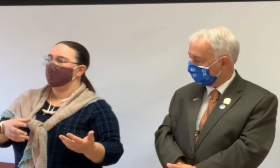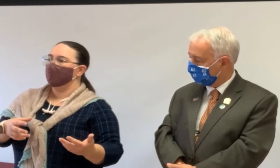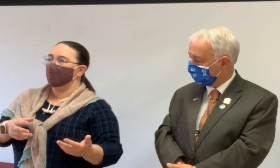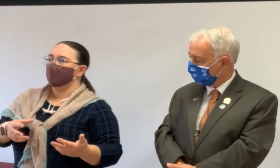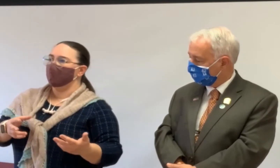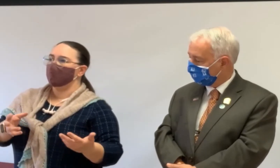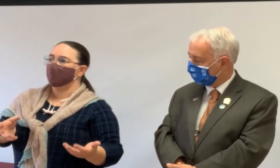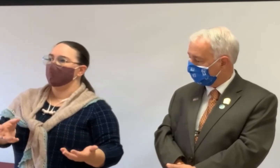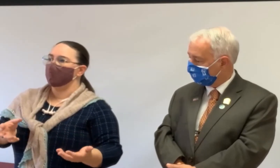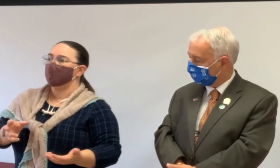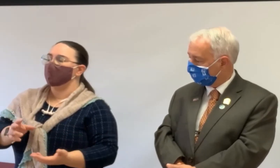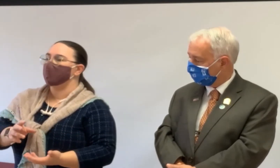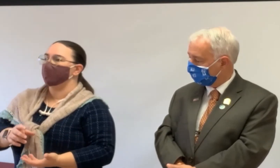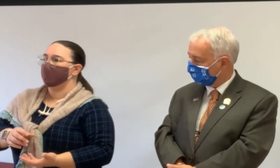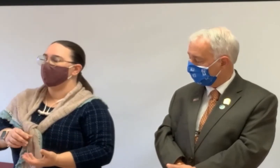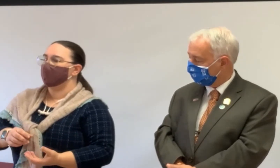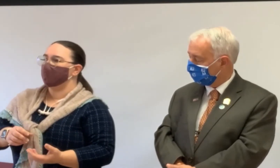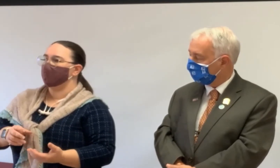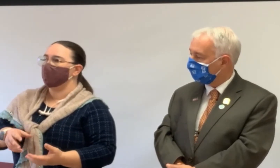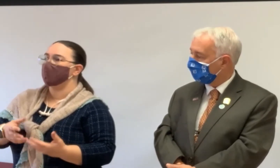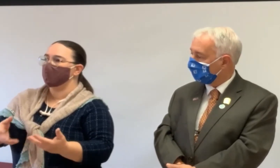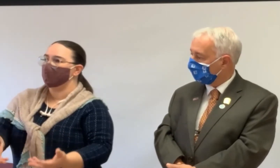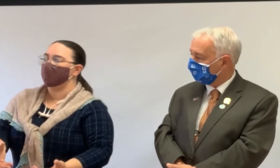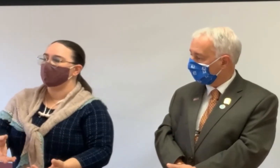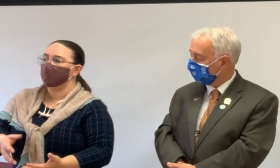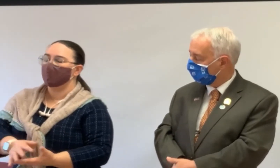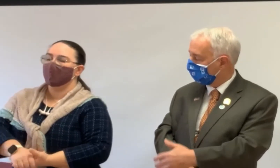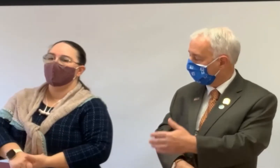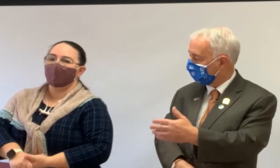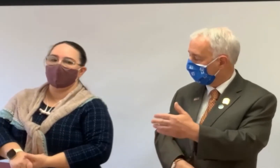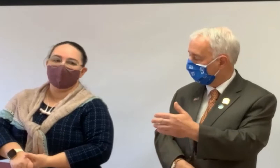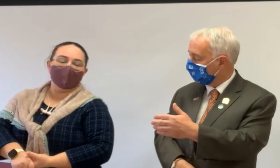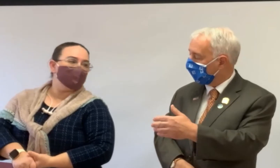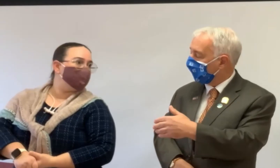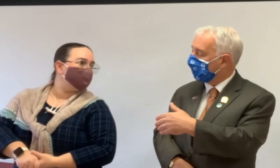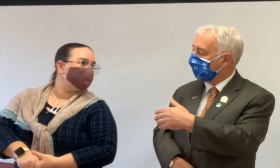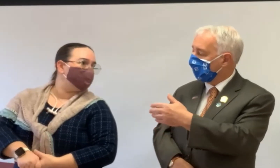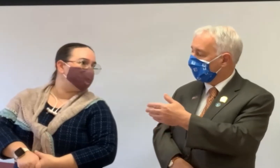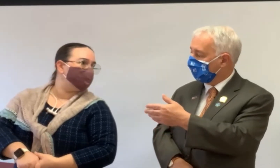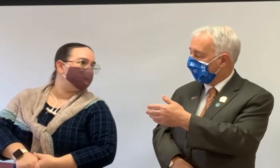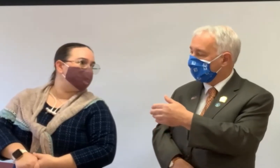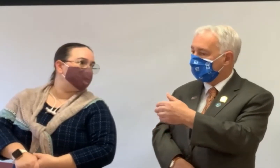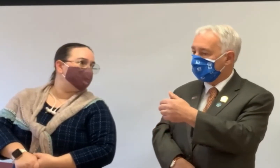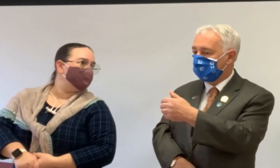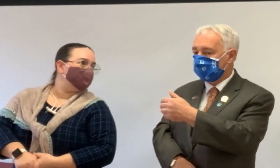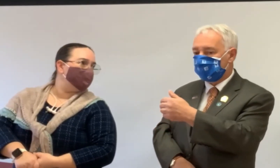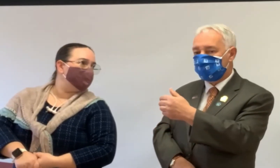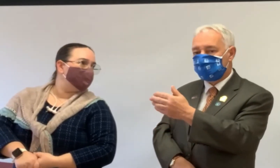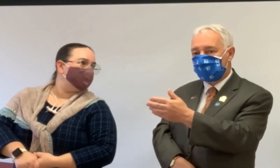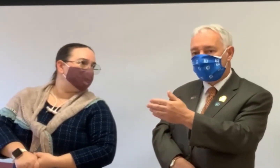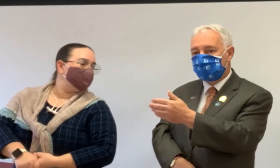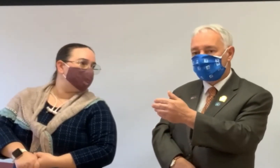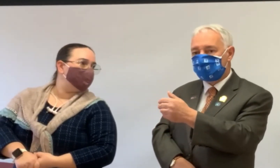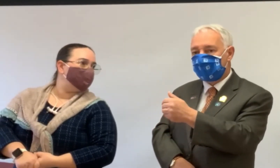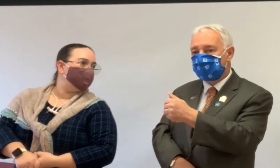have a larger percentage of that purchase price in cash. Let me go back to what Christina just said